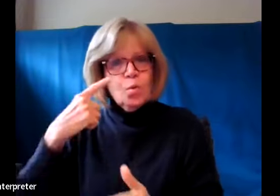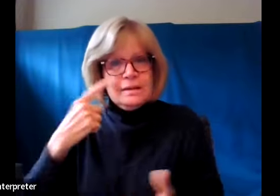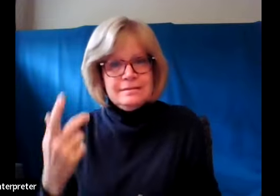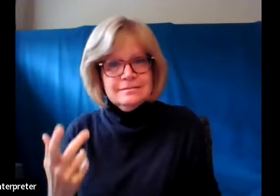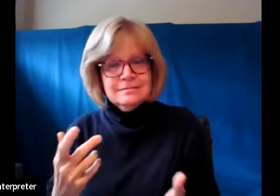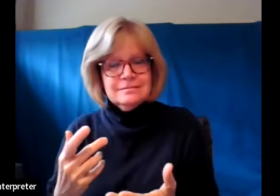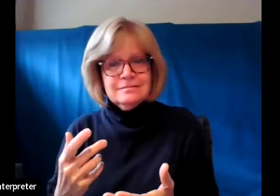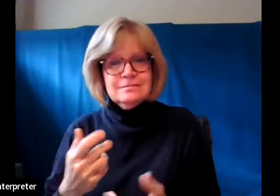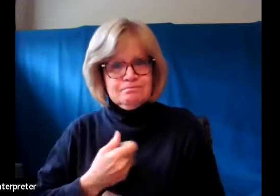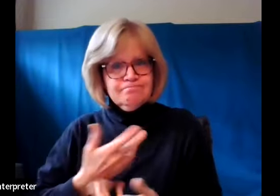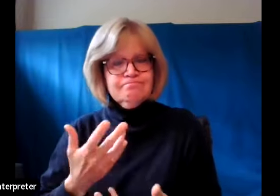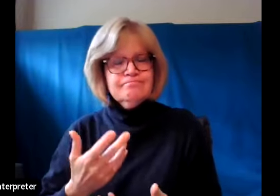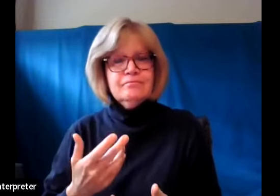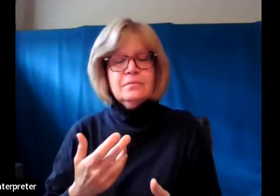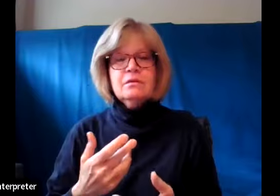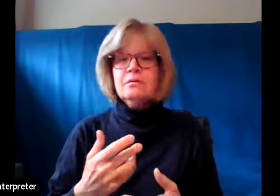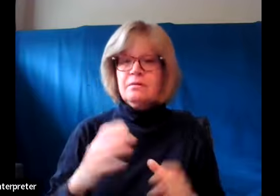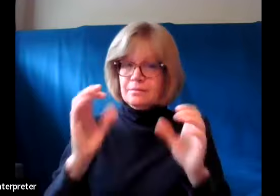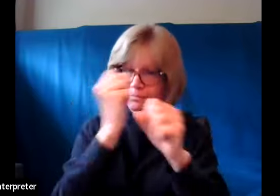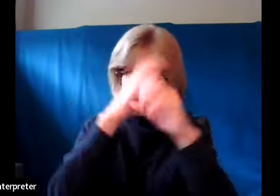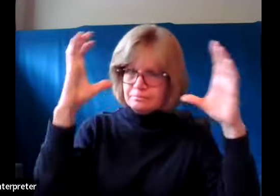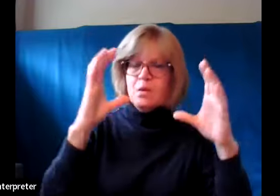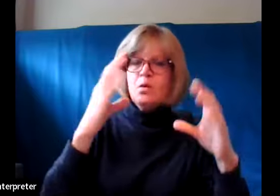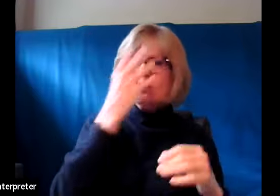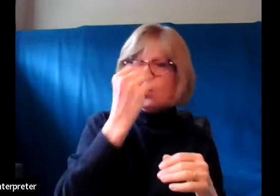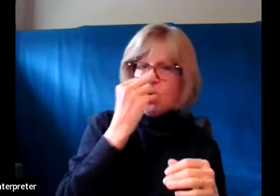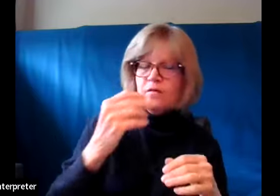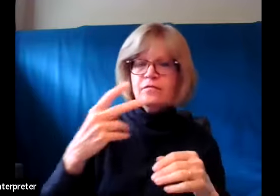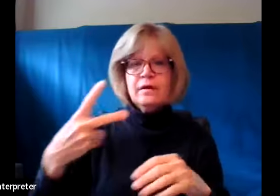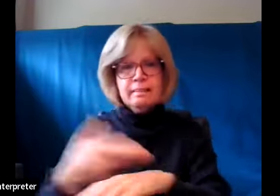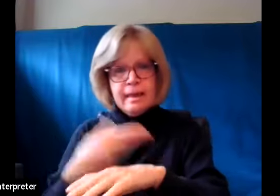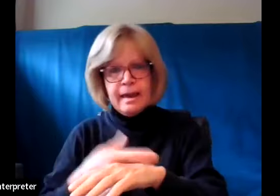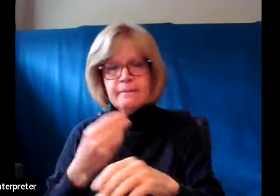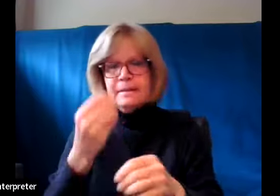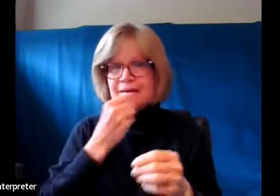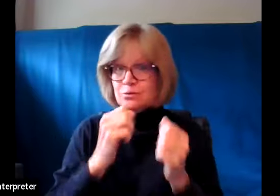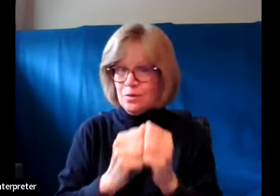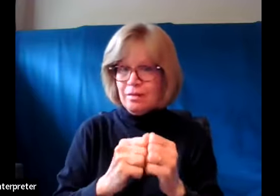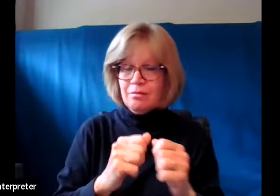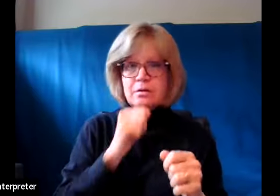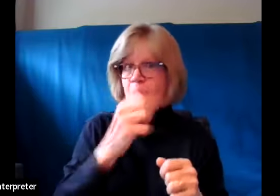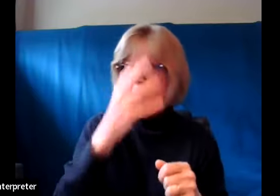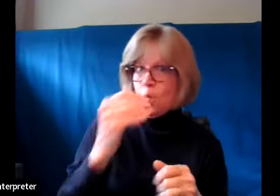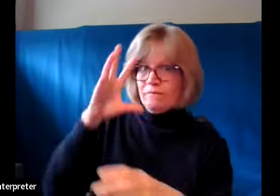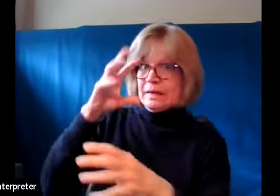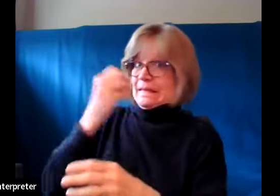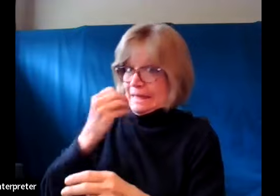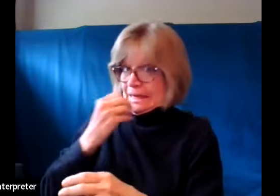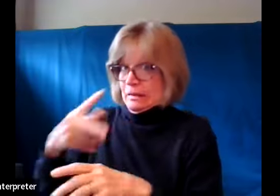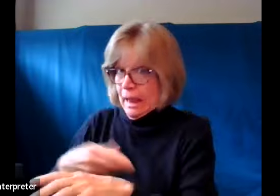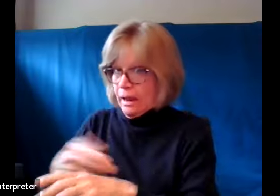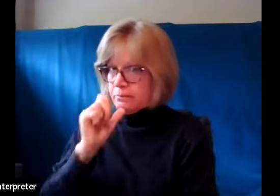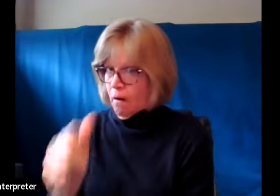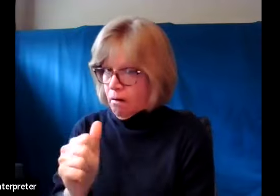And then there's that image of the wolf and the lamb eating together where the lamb is not the main force. Okay.